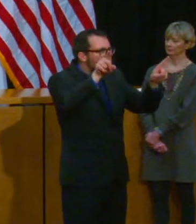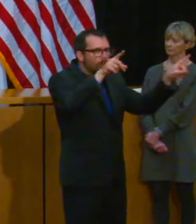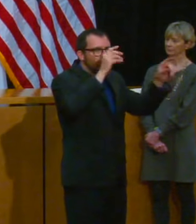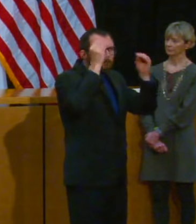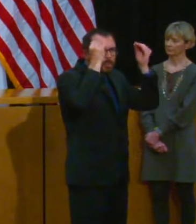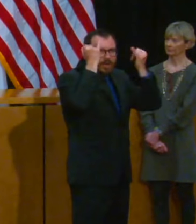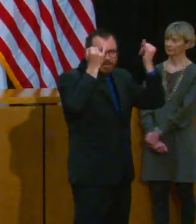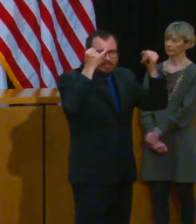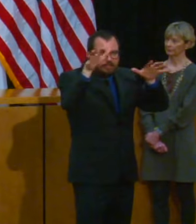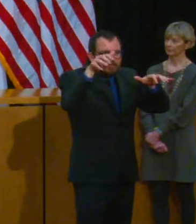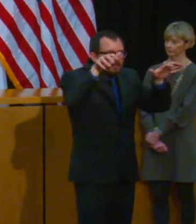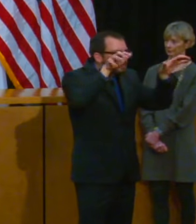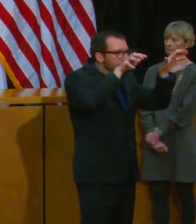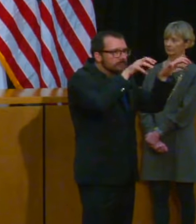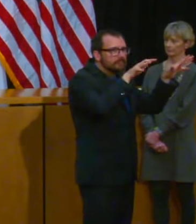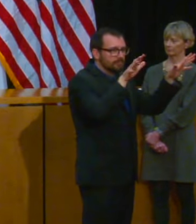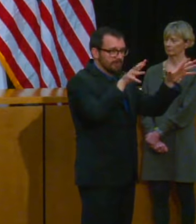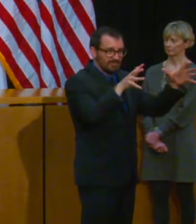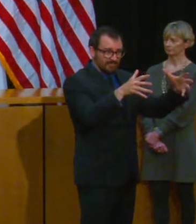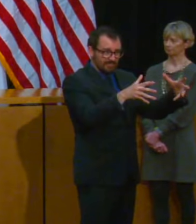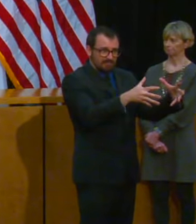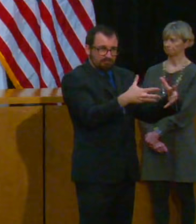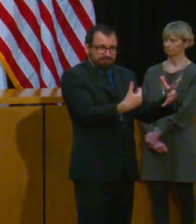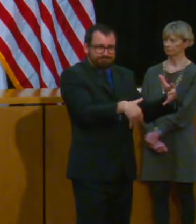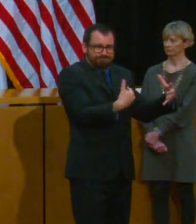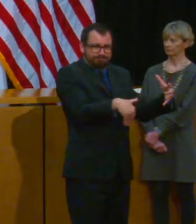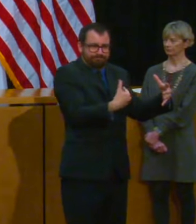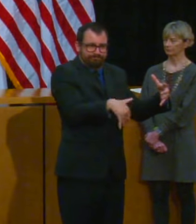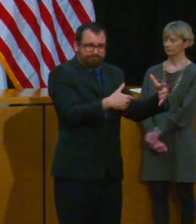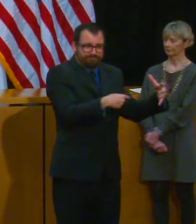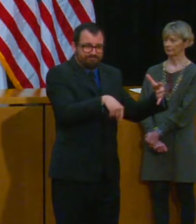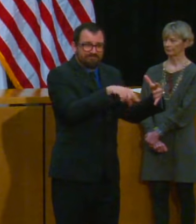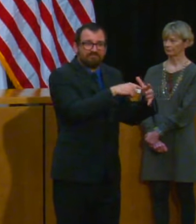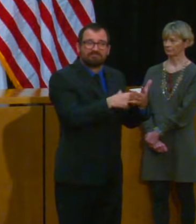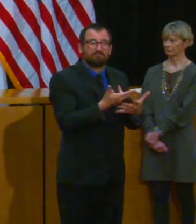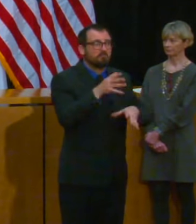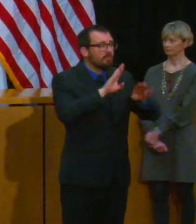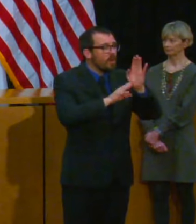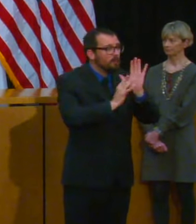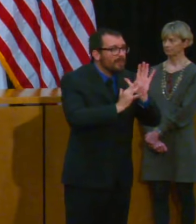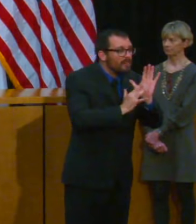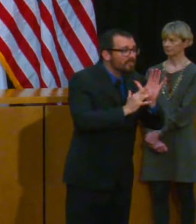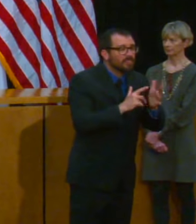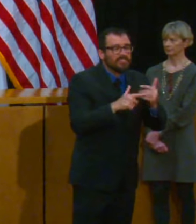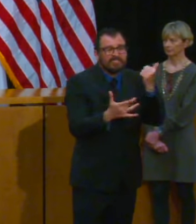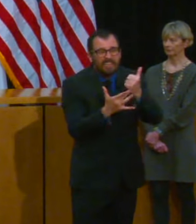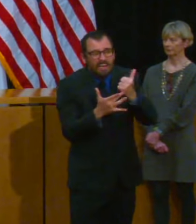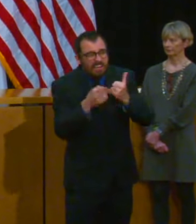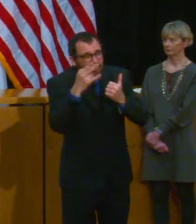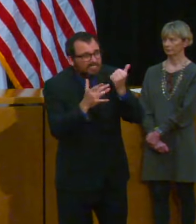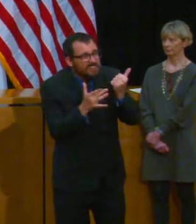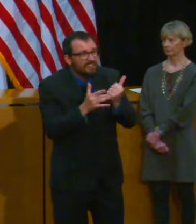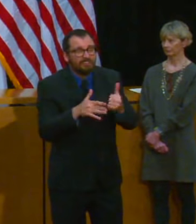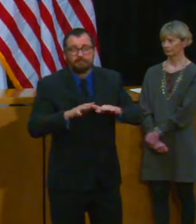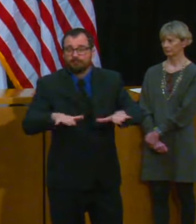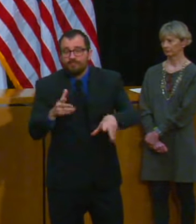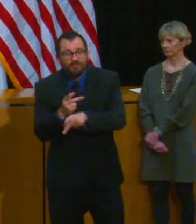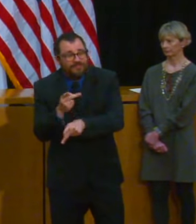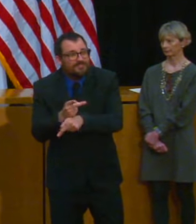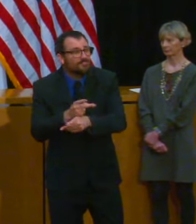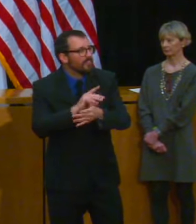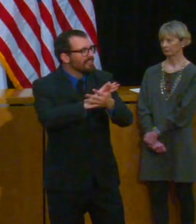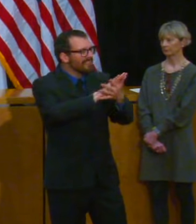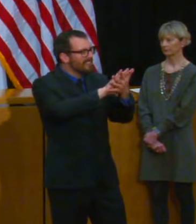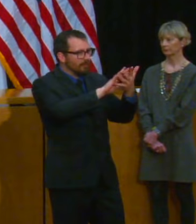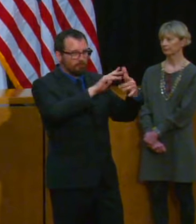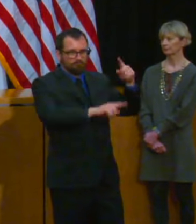the childcare community is on your short term list yeah and the YMCA's in particular we both talked